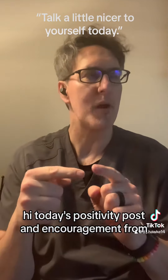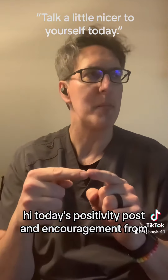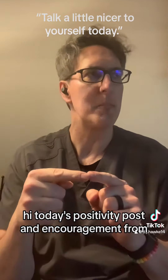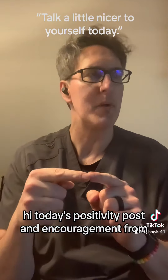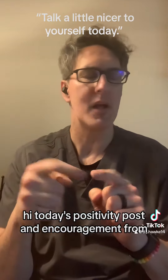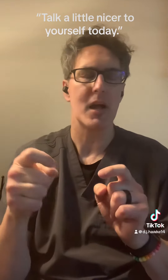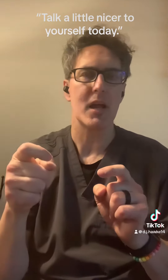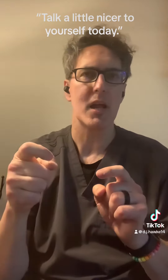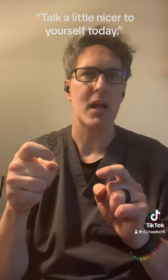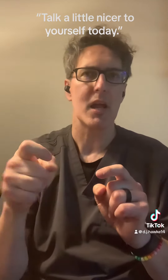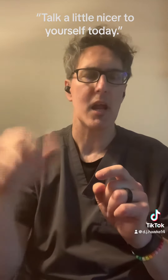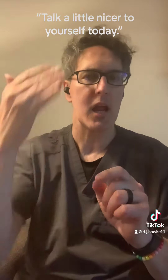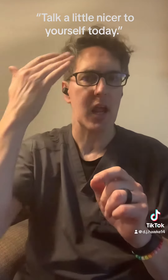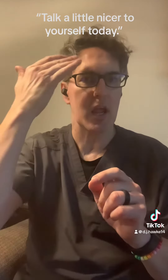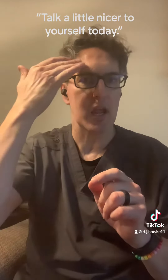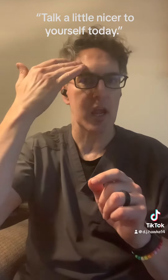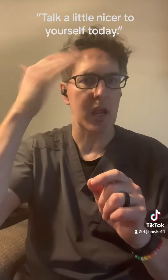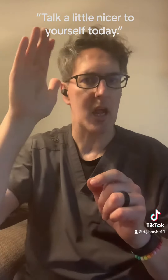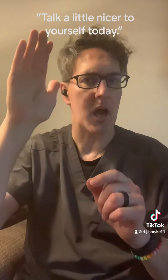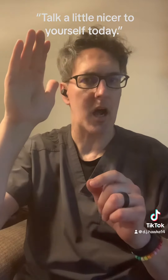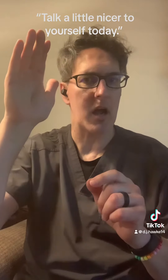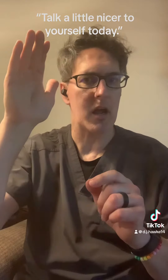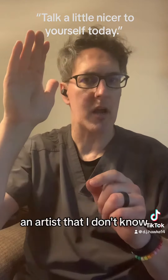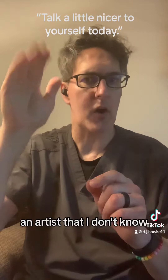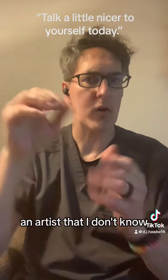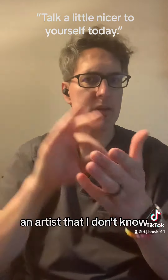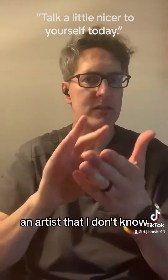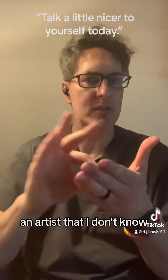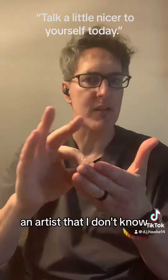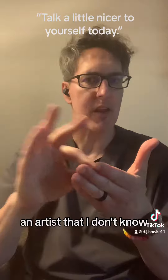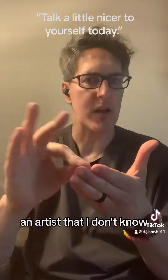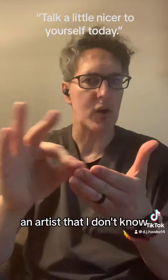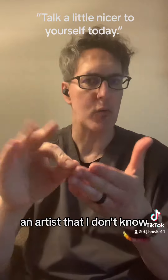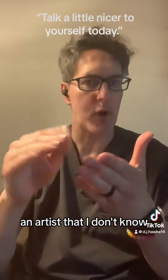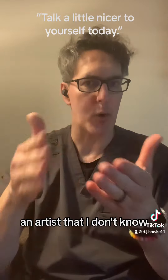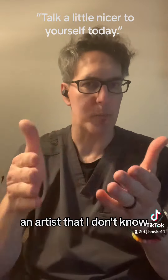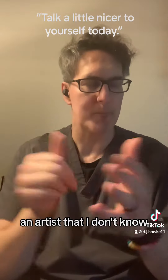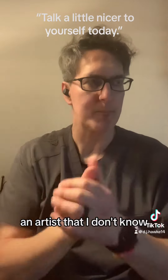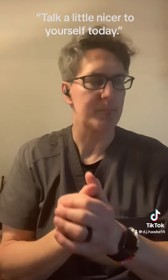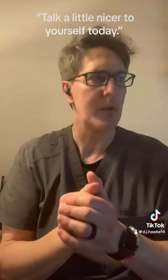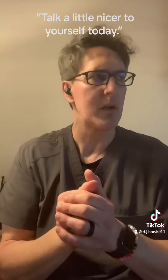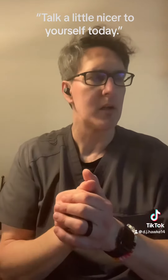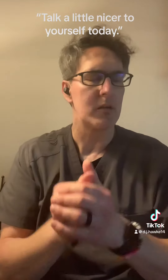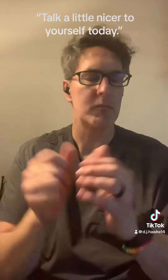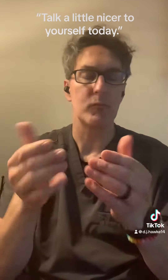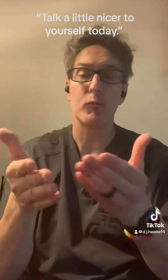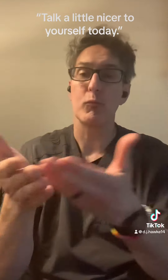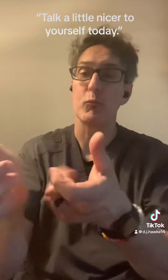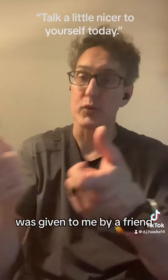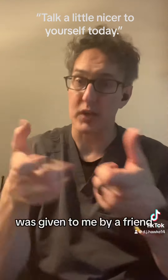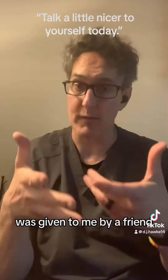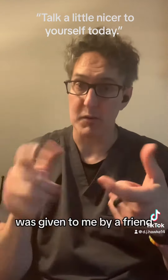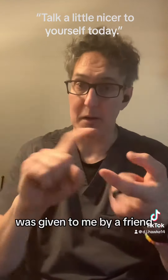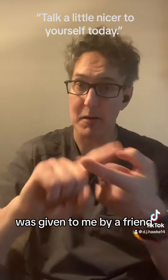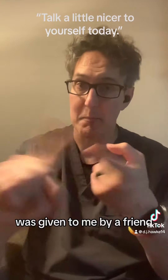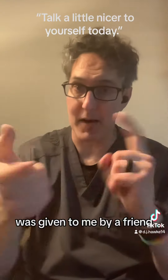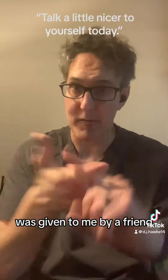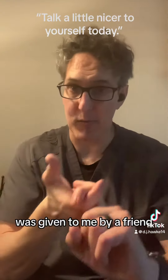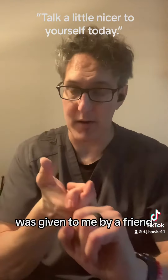an artist that I don't know. It was given to me by a friend.